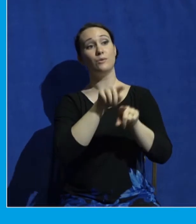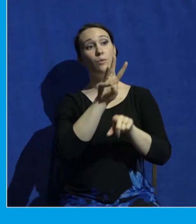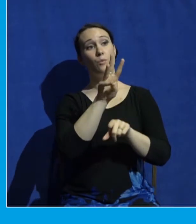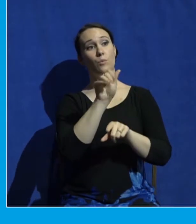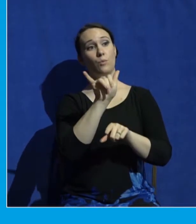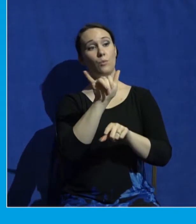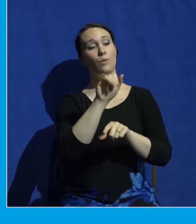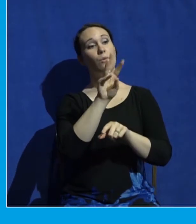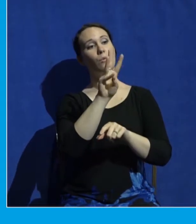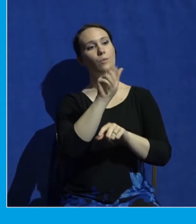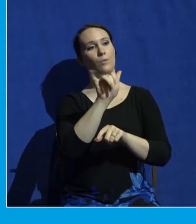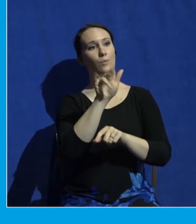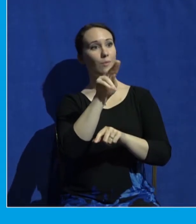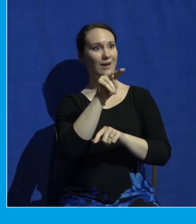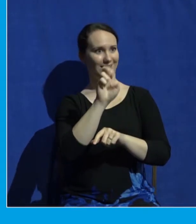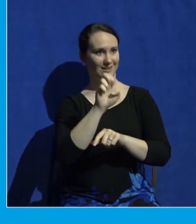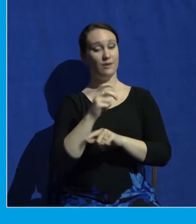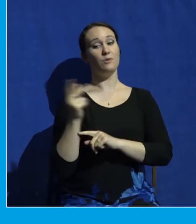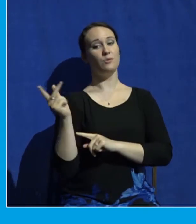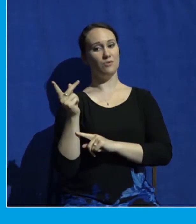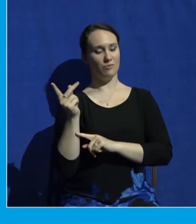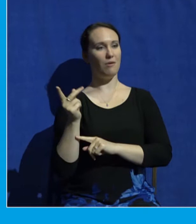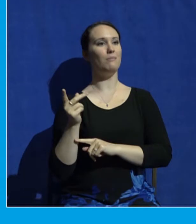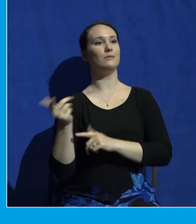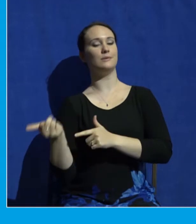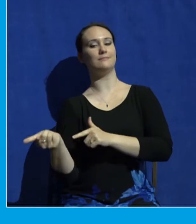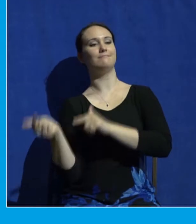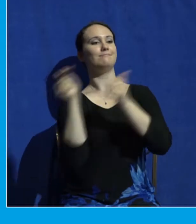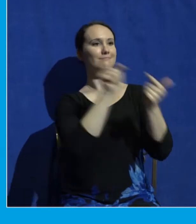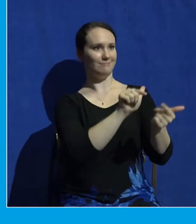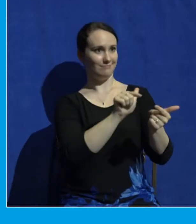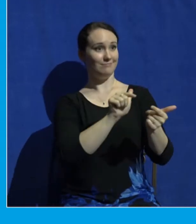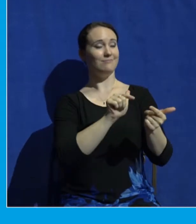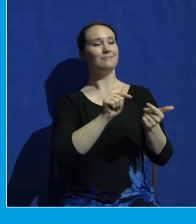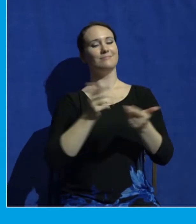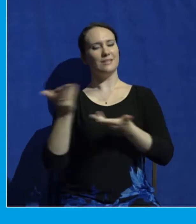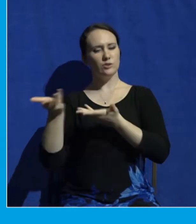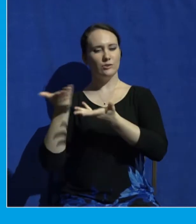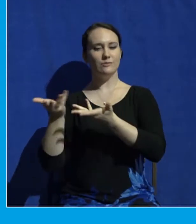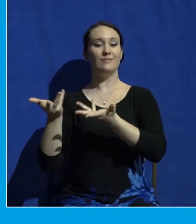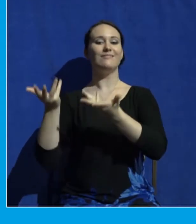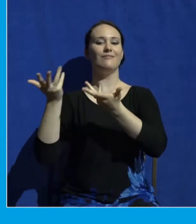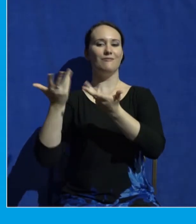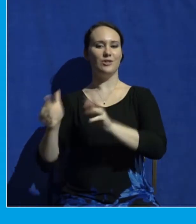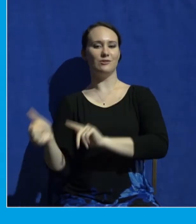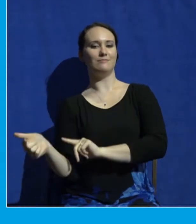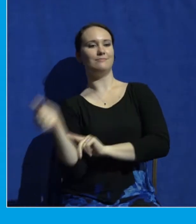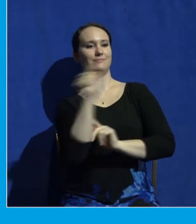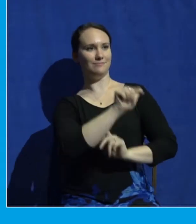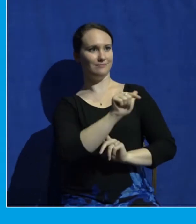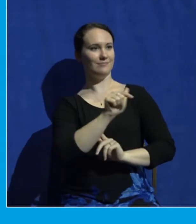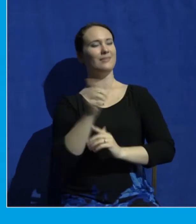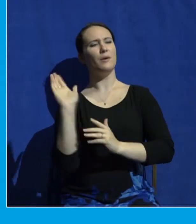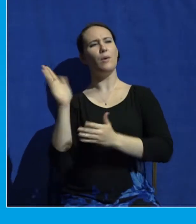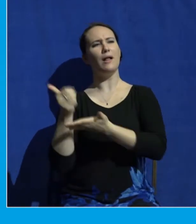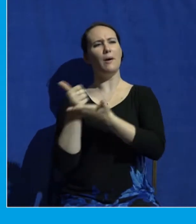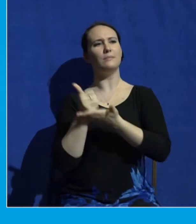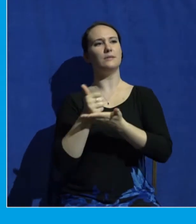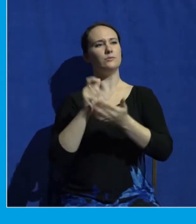off the elders in the coming days. And they've agreed to help informally with a lot of transition stuff and we'll have appropriate time